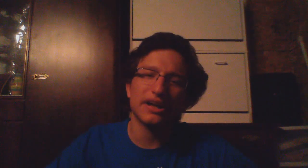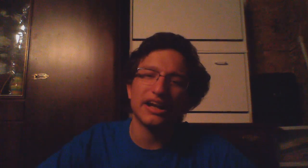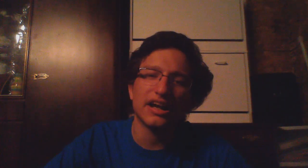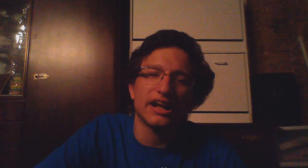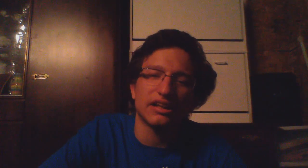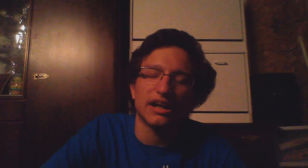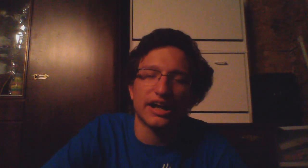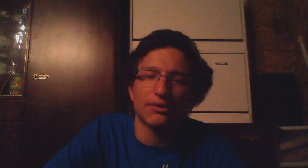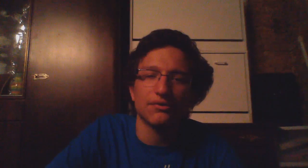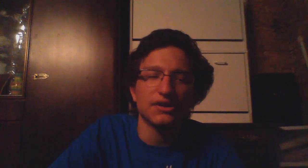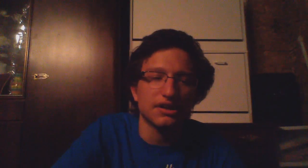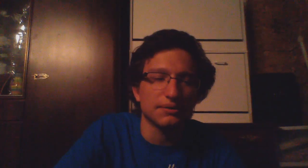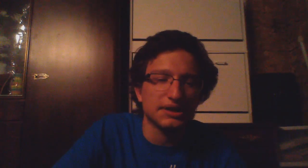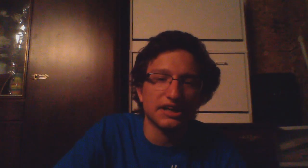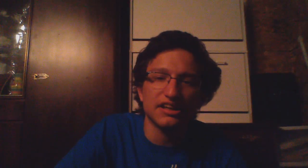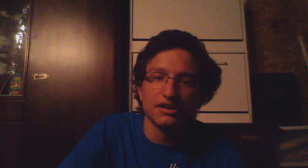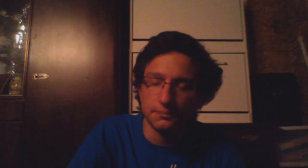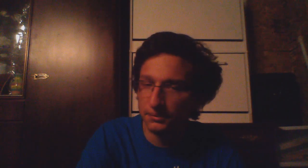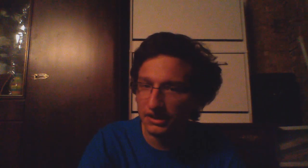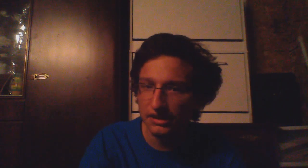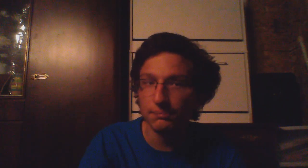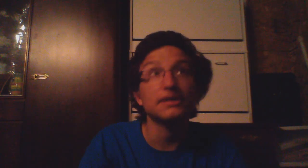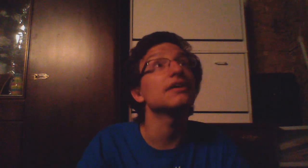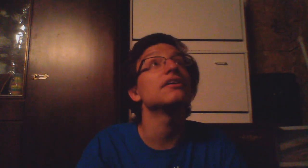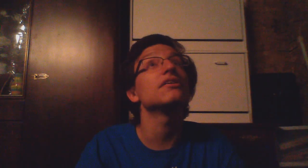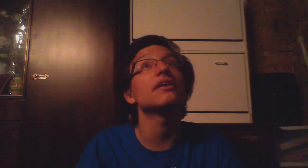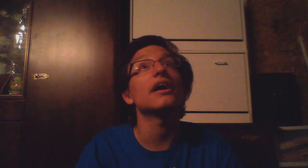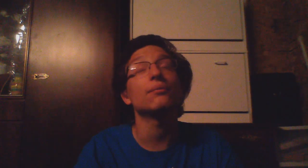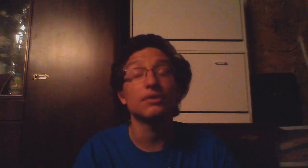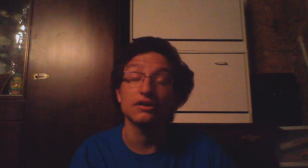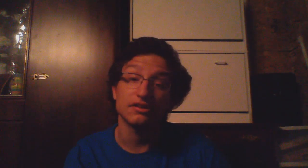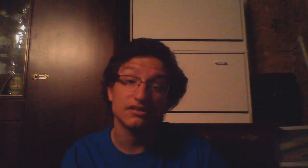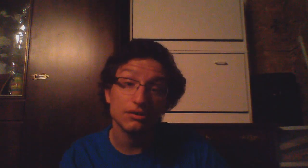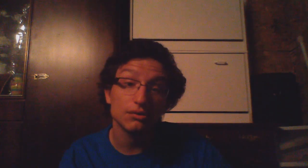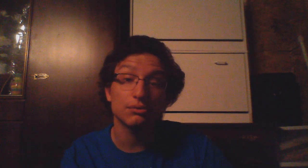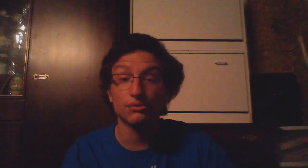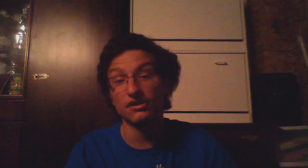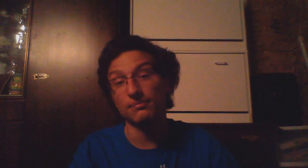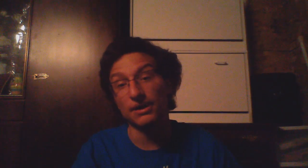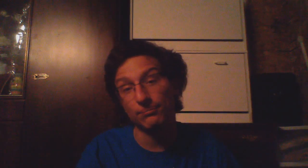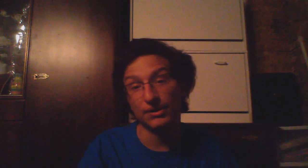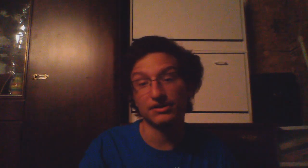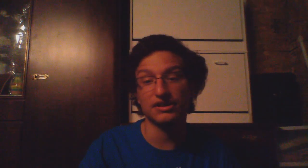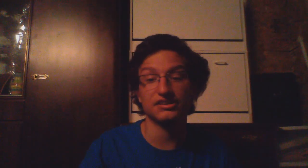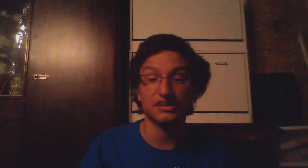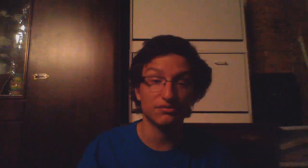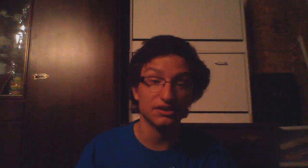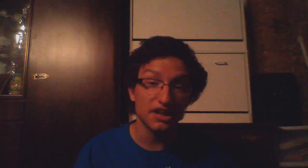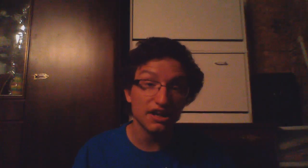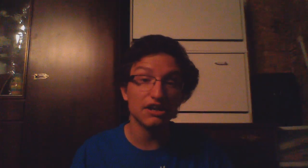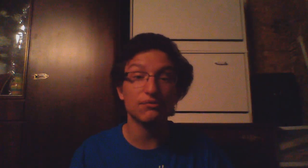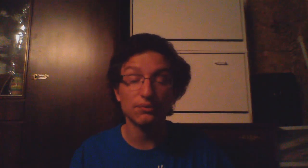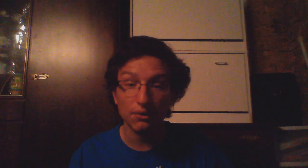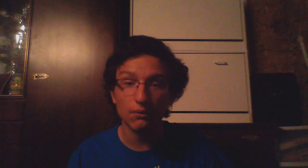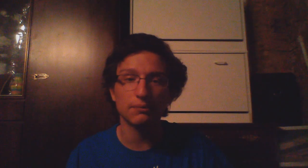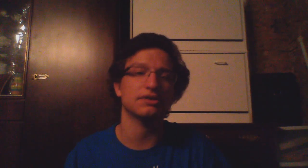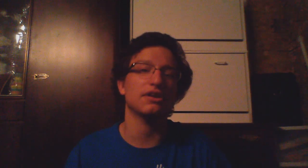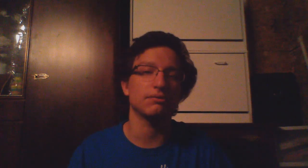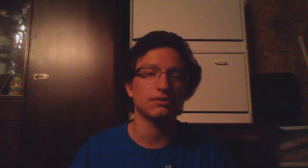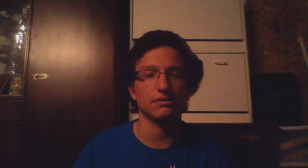like I got a lot out of it I mean I didn't complete it because I wouldn't do the amount of meditation every day for the whole month I would do